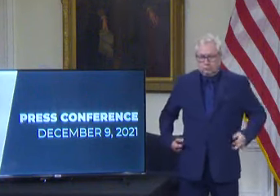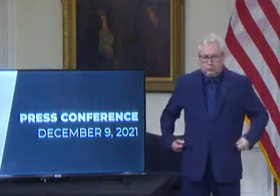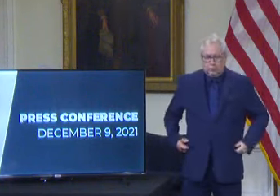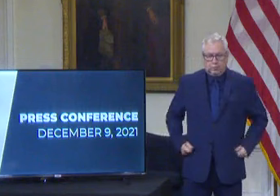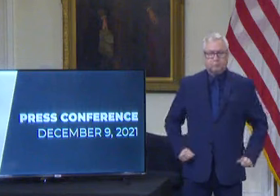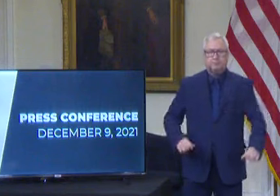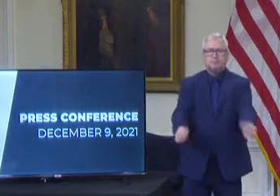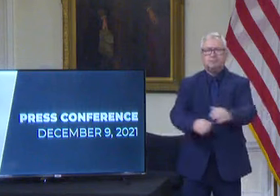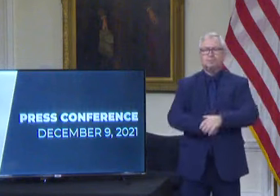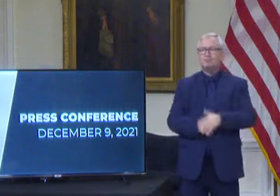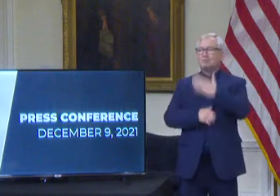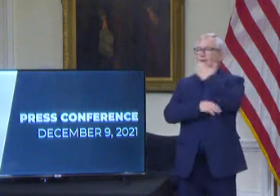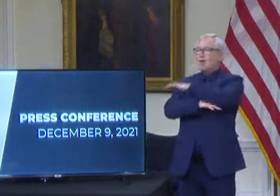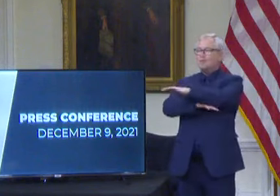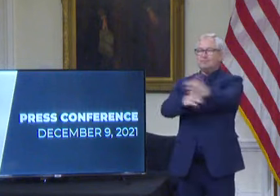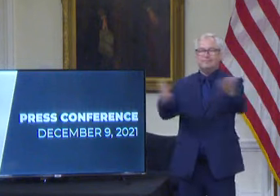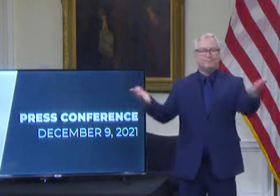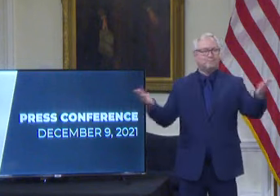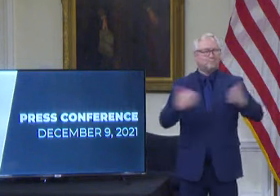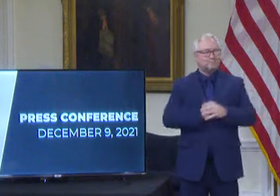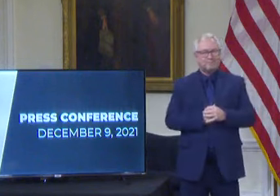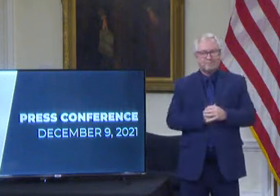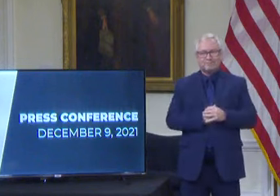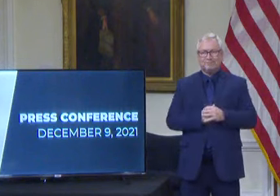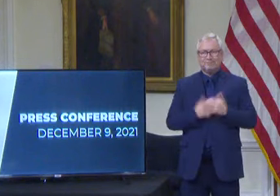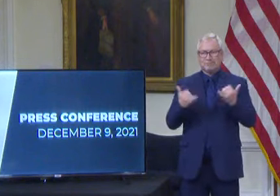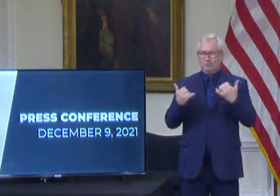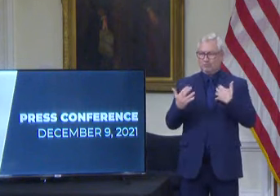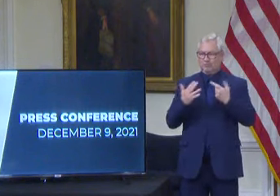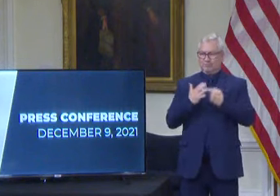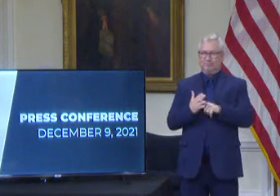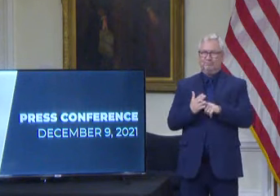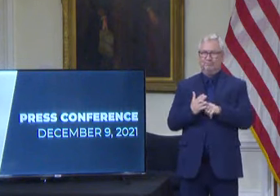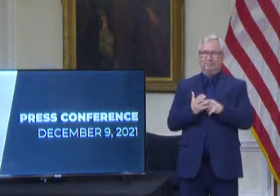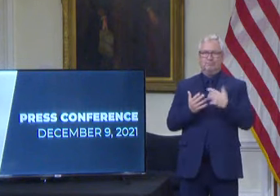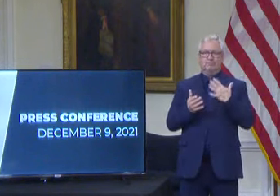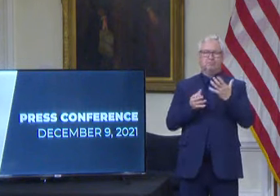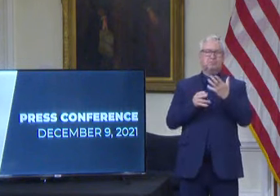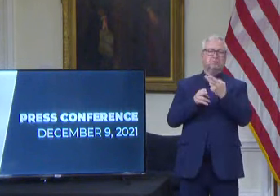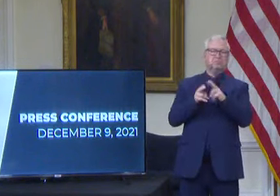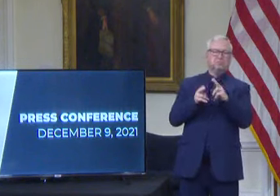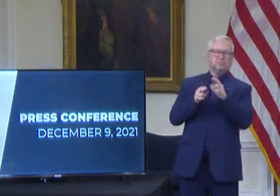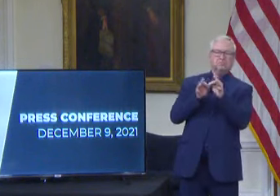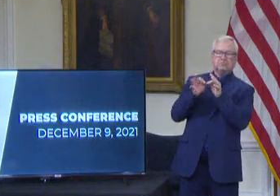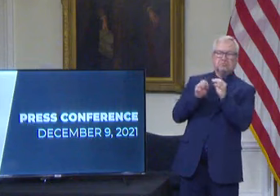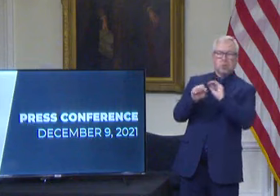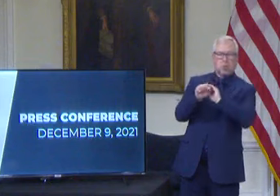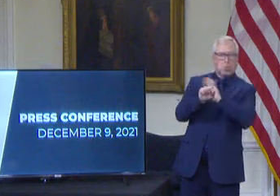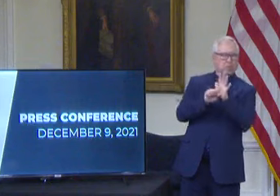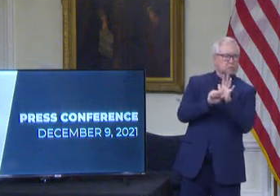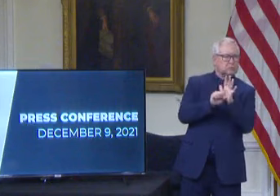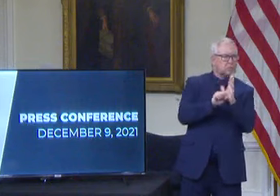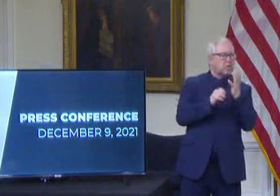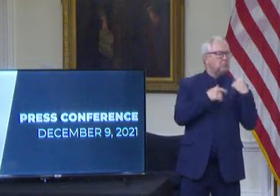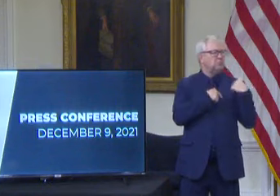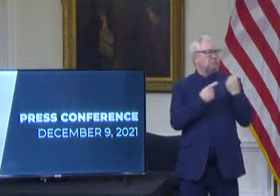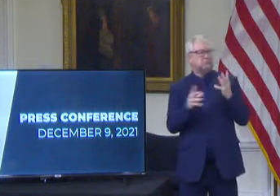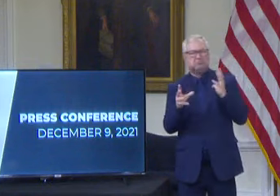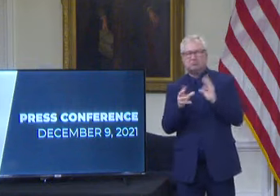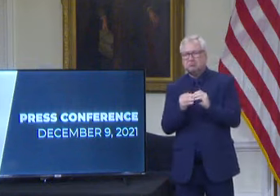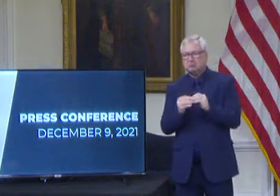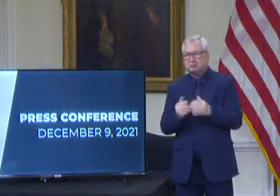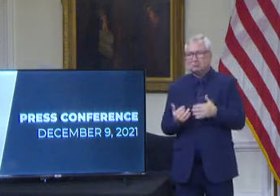Good afternoon. I want to begin today by giving a brief COVID-19 update. This morning we held another